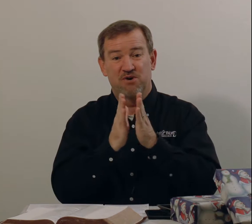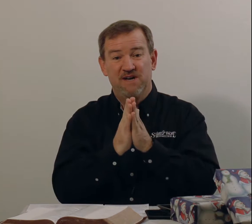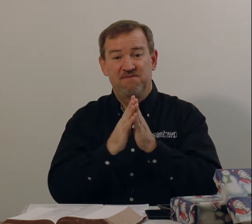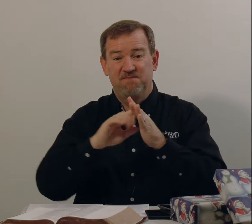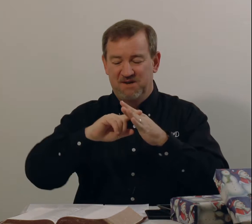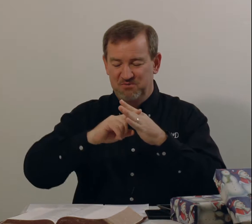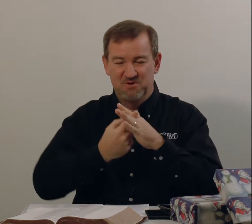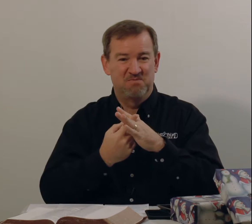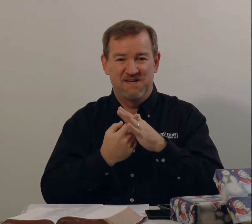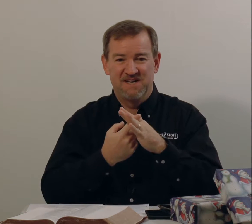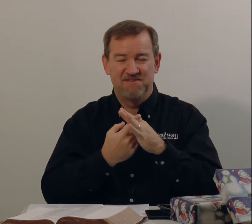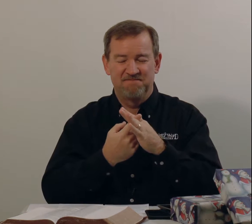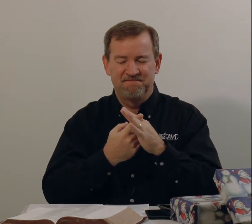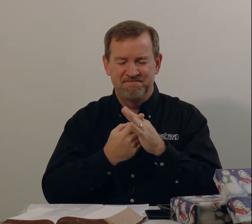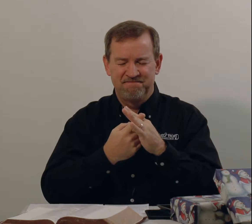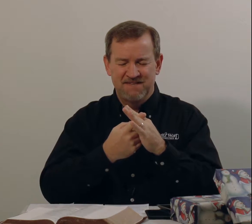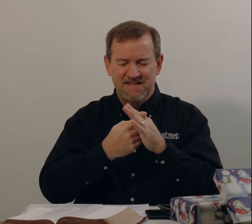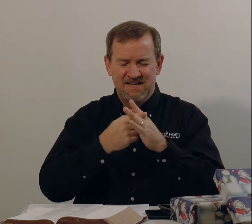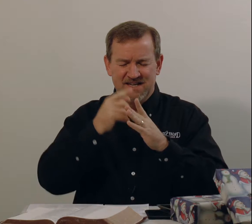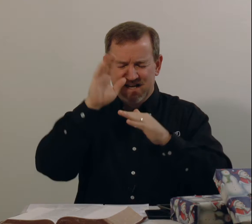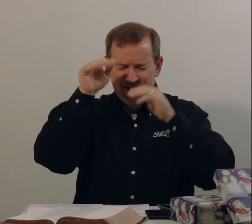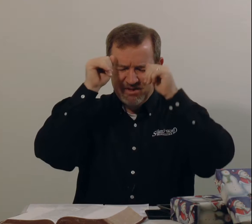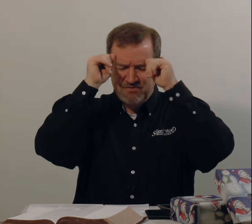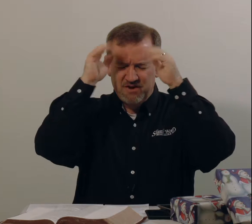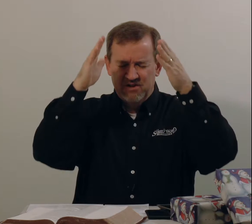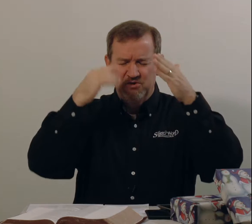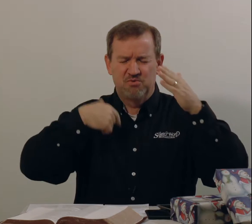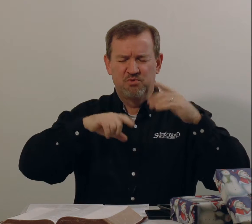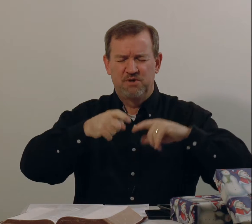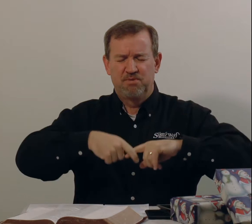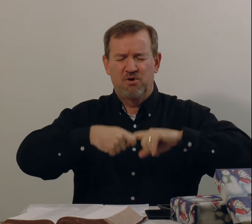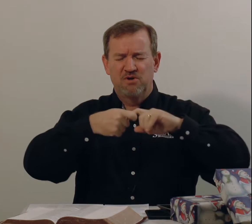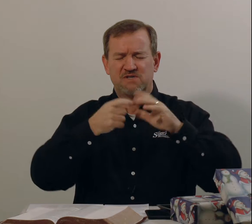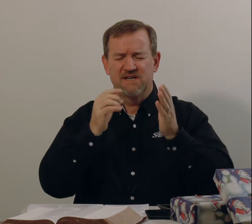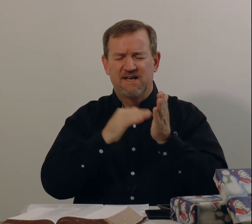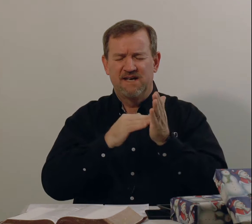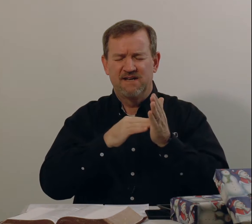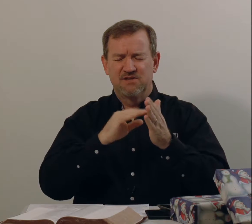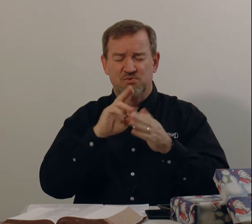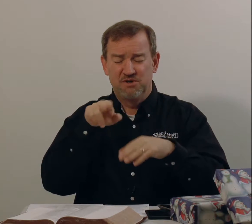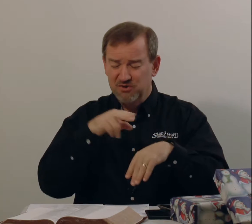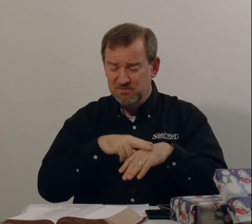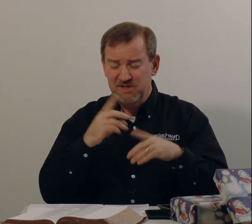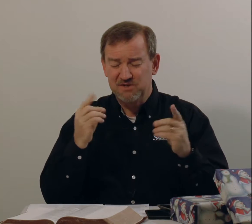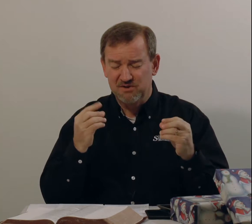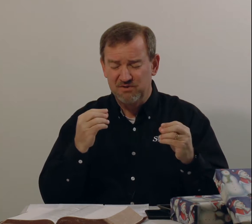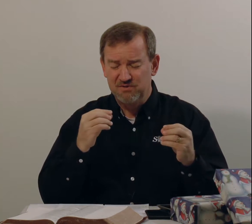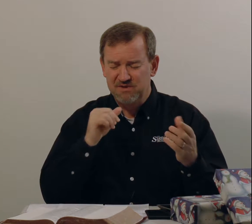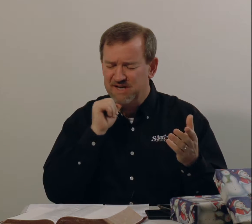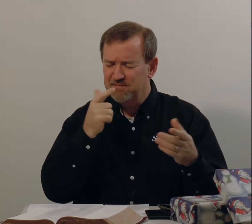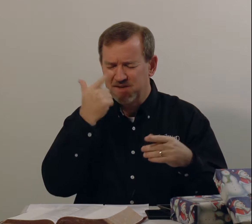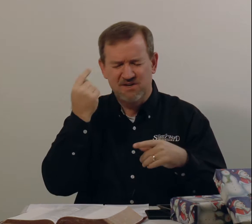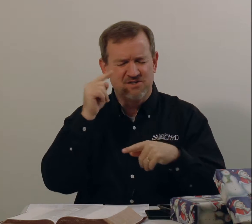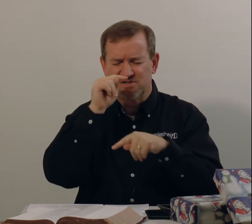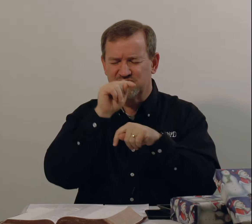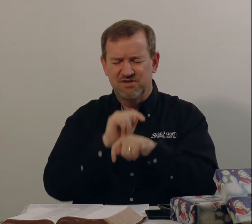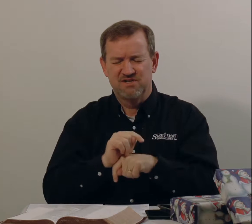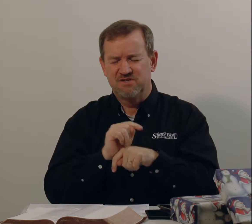pray and we'll begin. Heavenly Father, we pause again as we normally do, not because it's tradition,